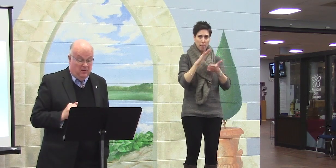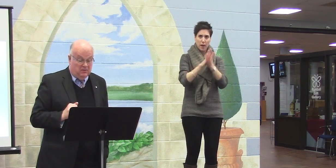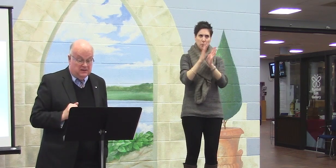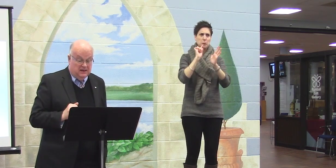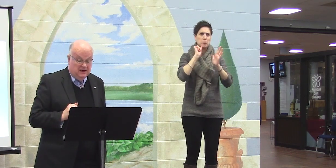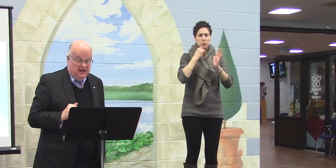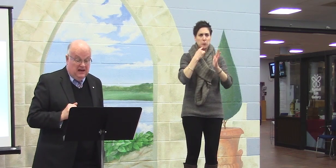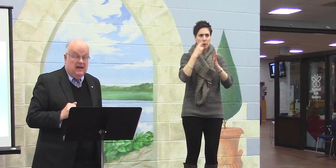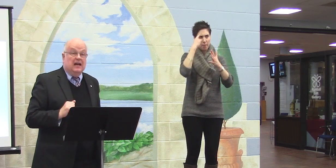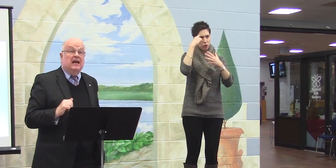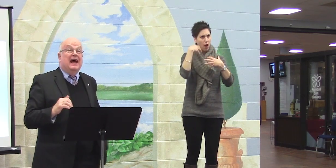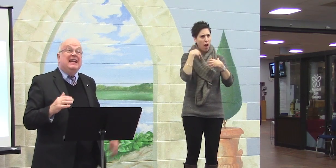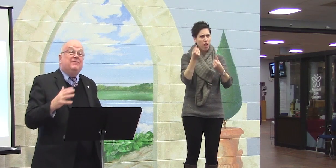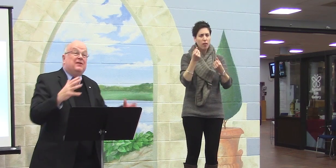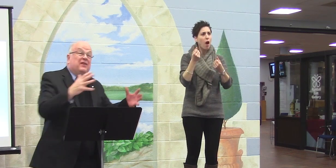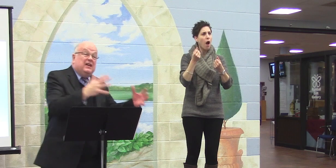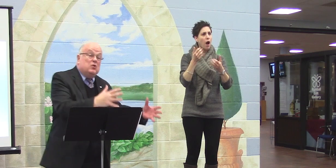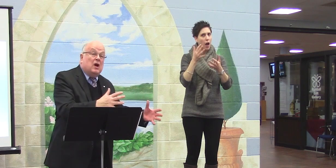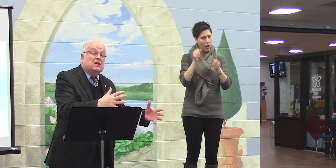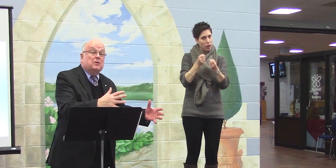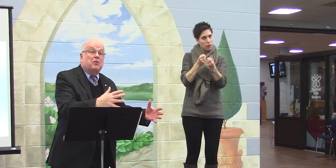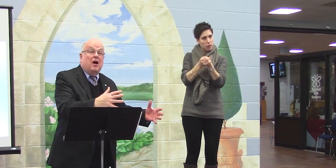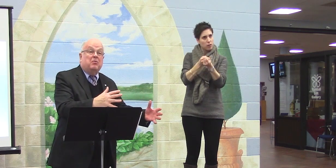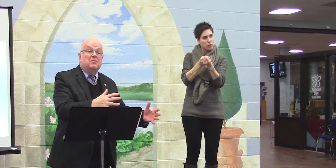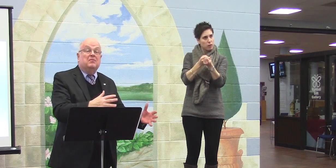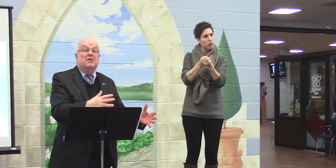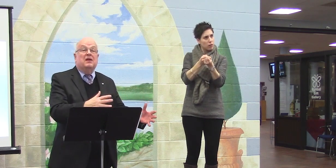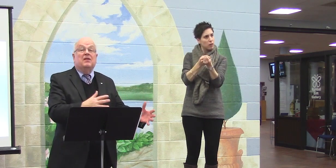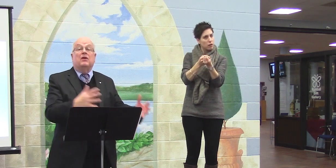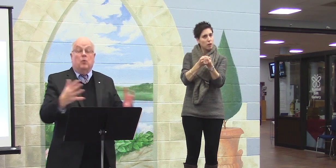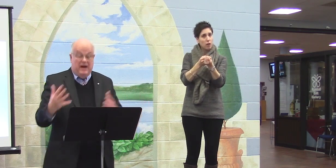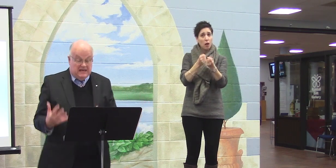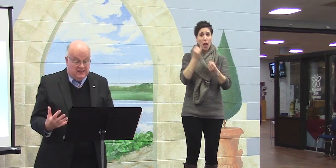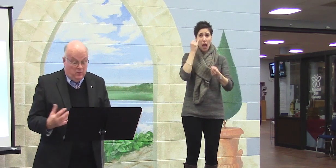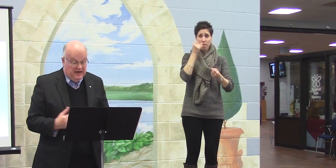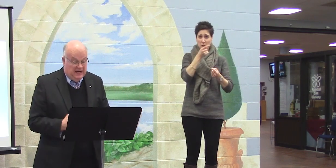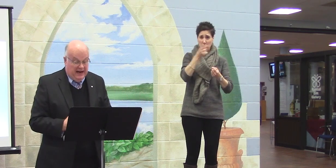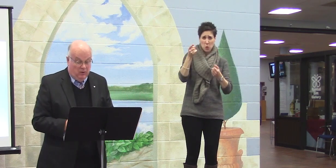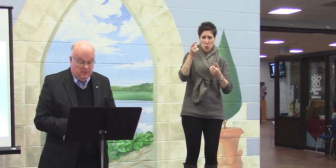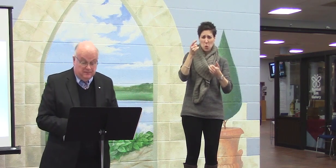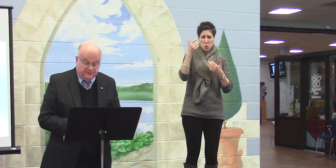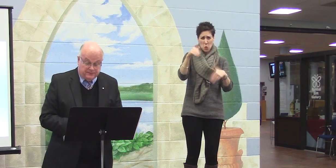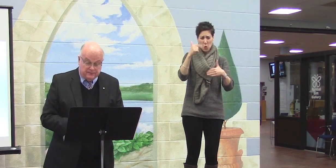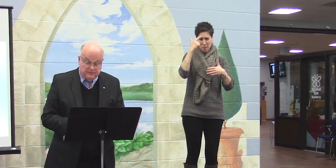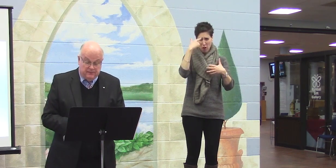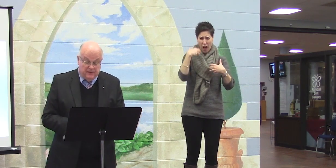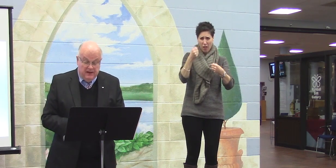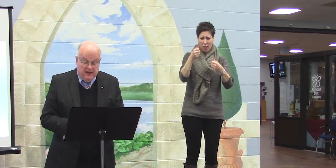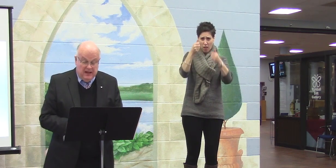health problems. And even if they do cause a problem, there are ways that we can help.